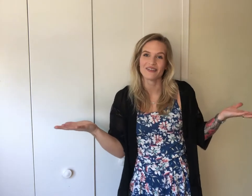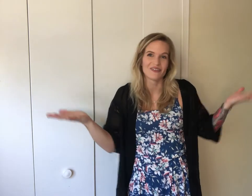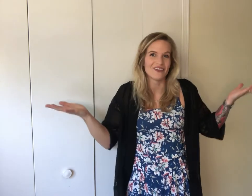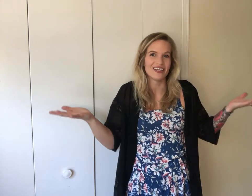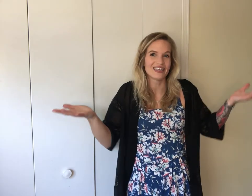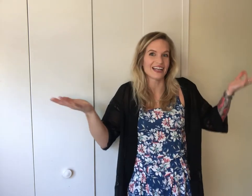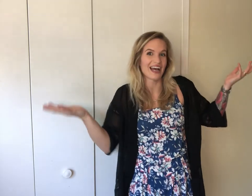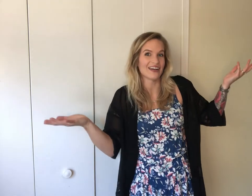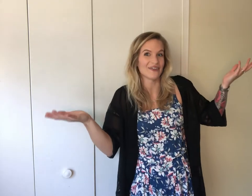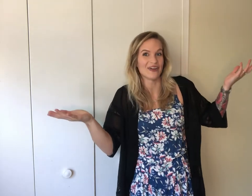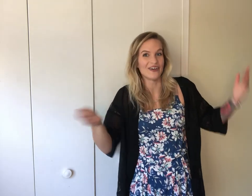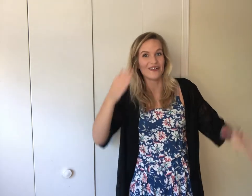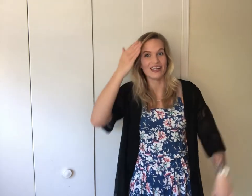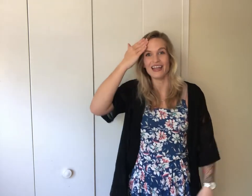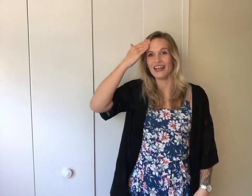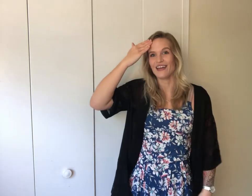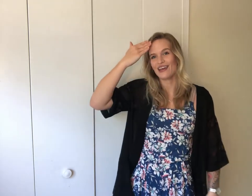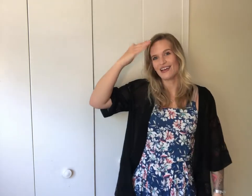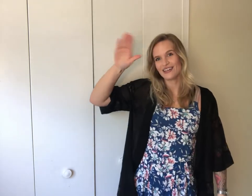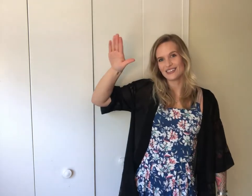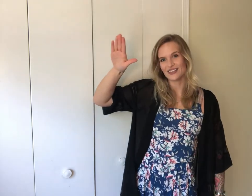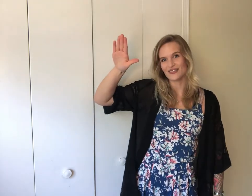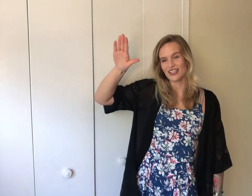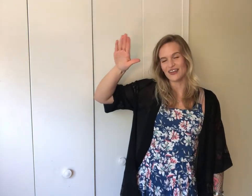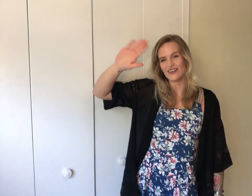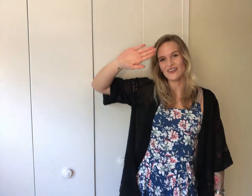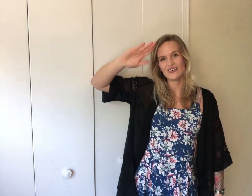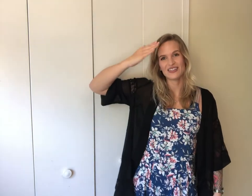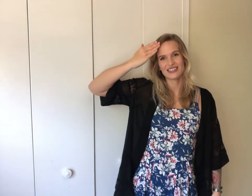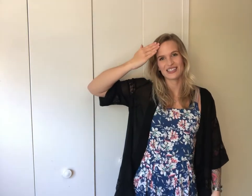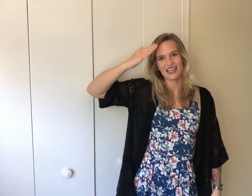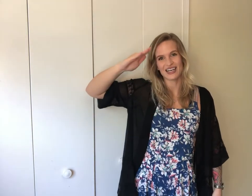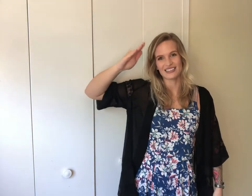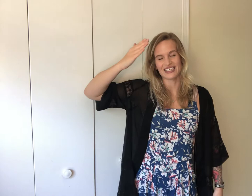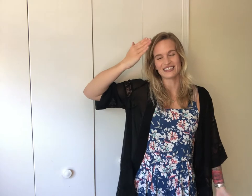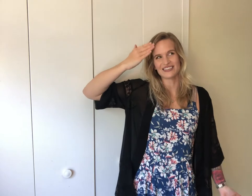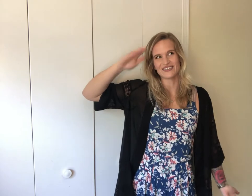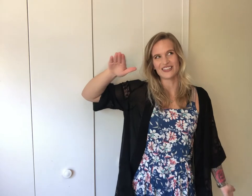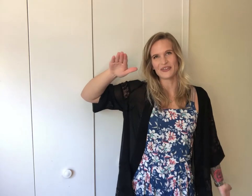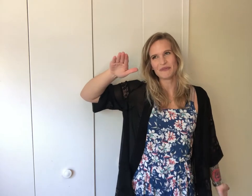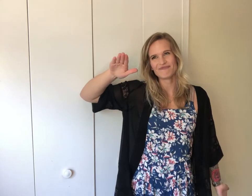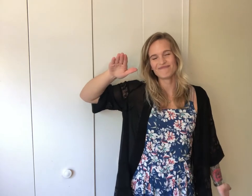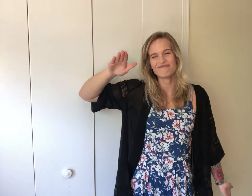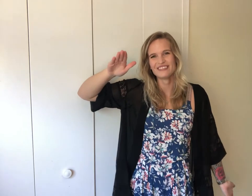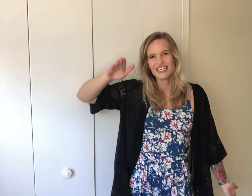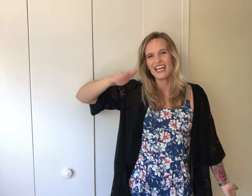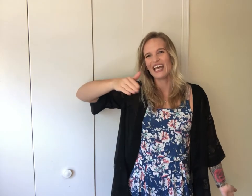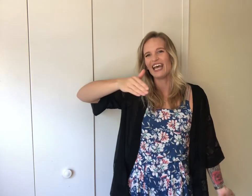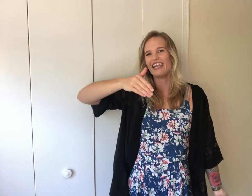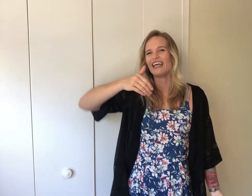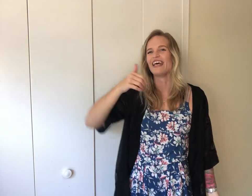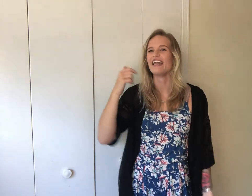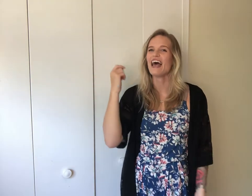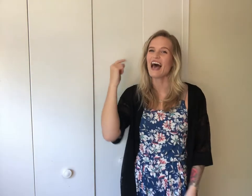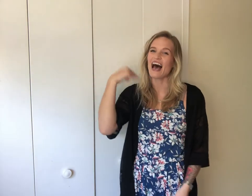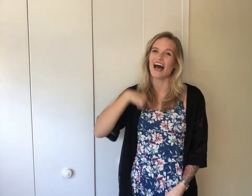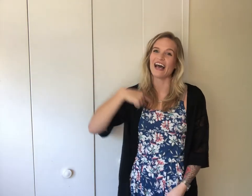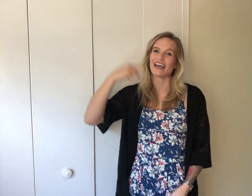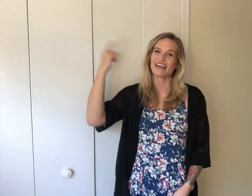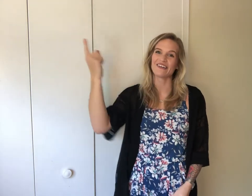what, like, I don't know, and then, don't know, I signed don't know, and then, I can